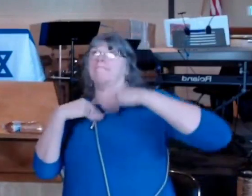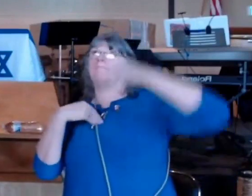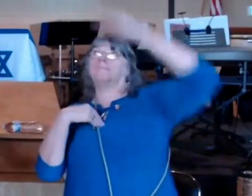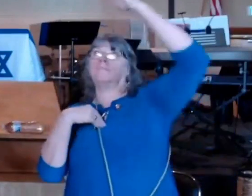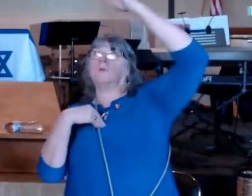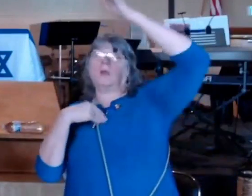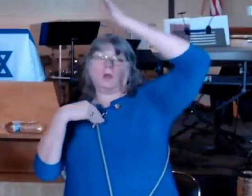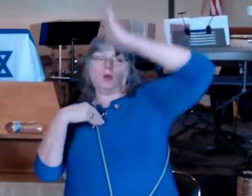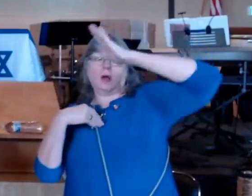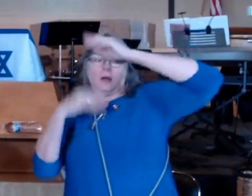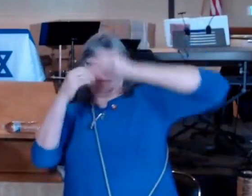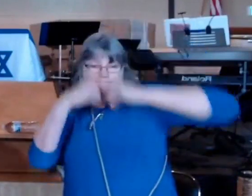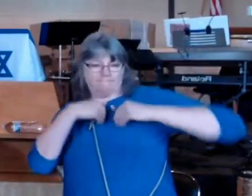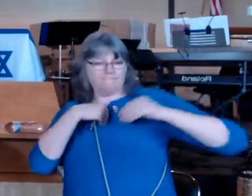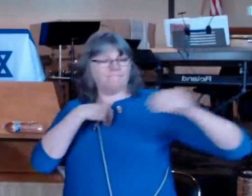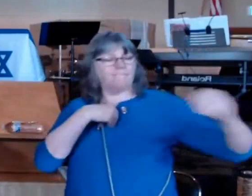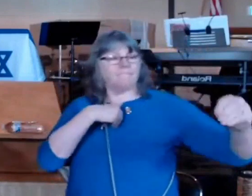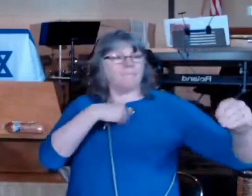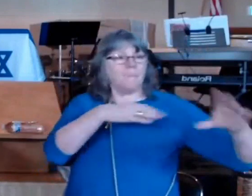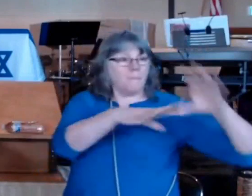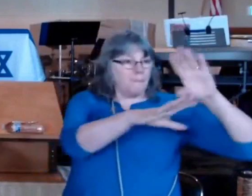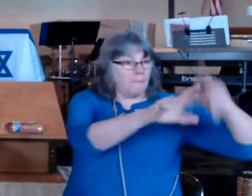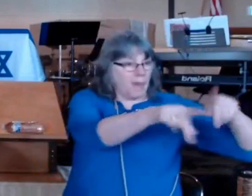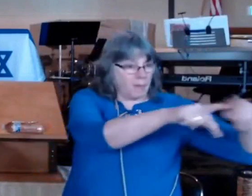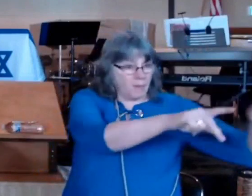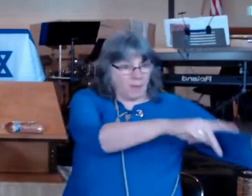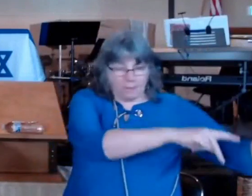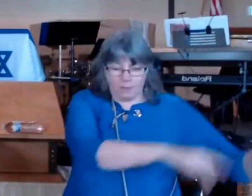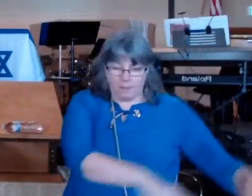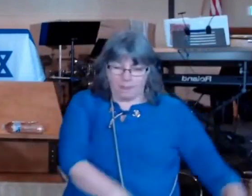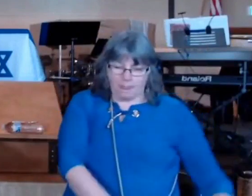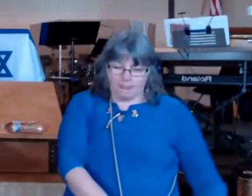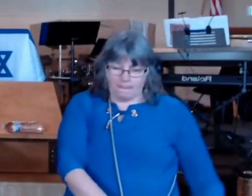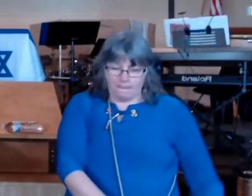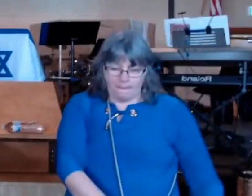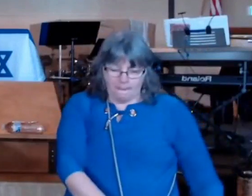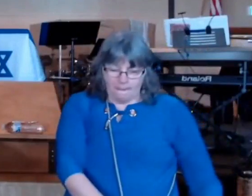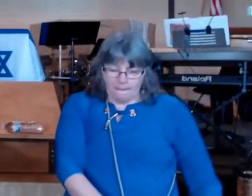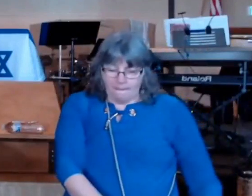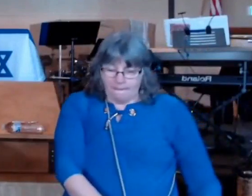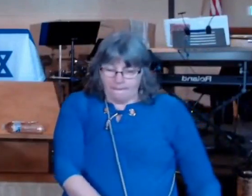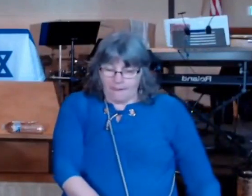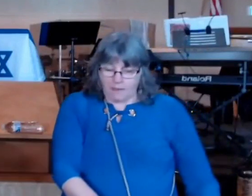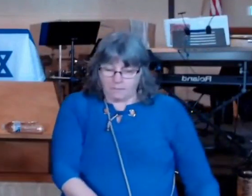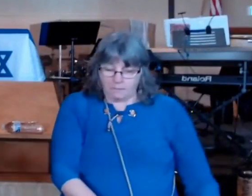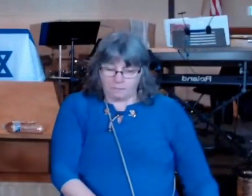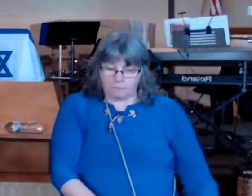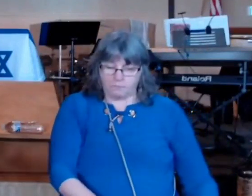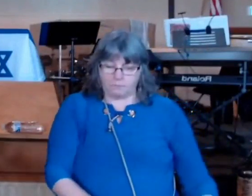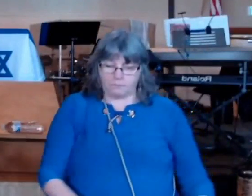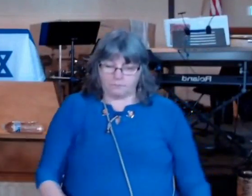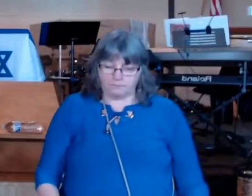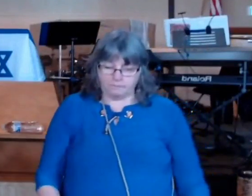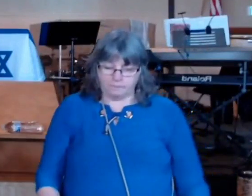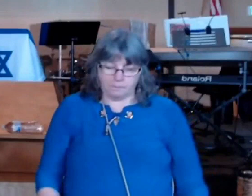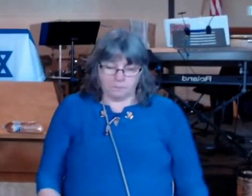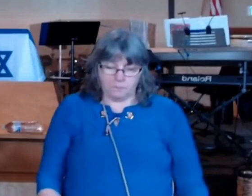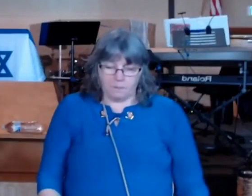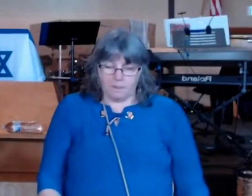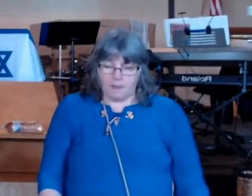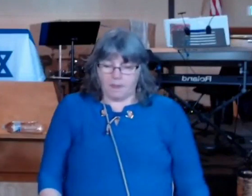talks about the enmity between God and man because of sin the priest were the